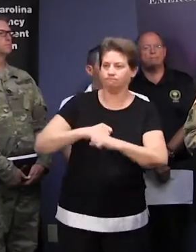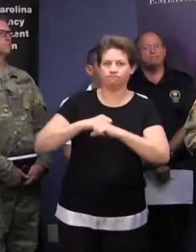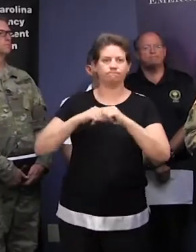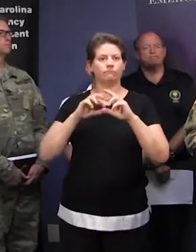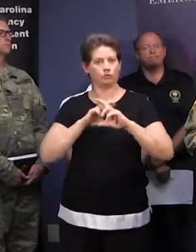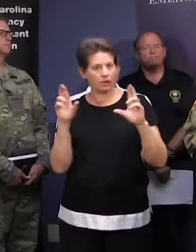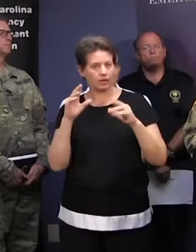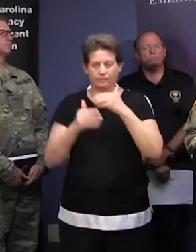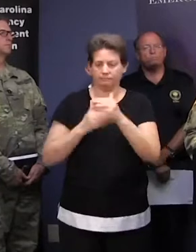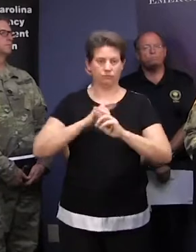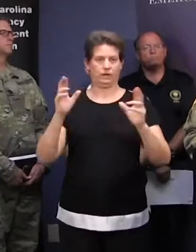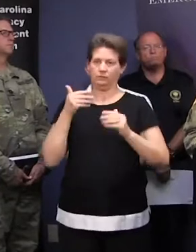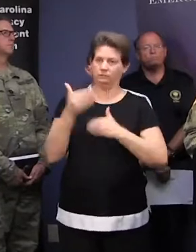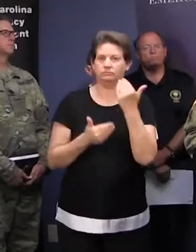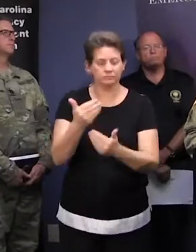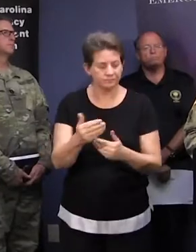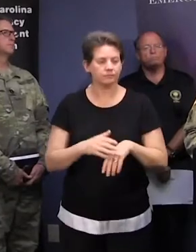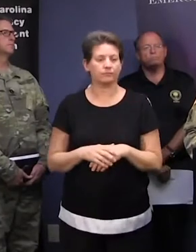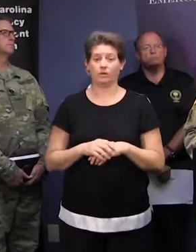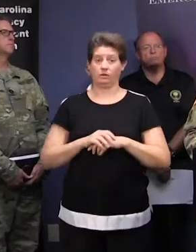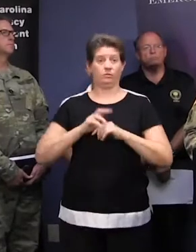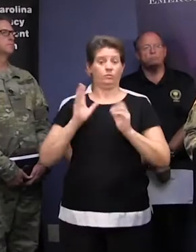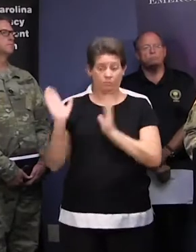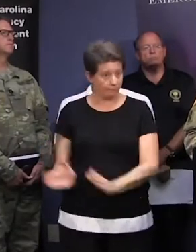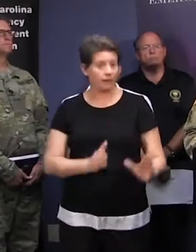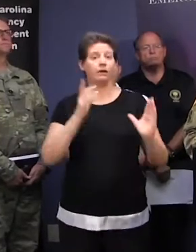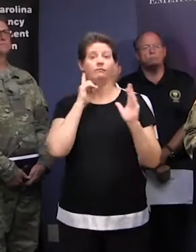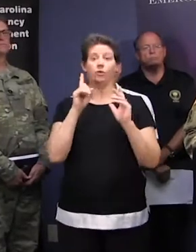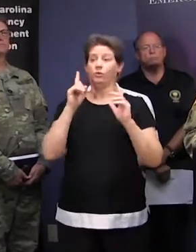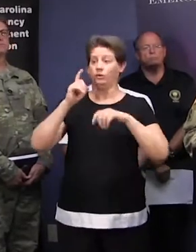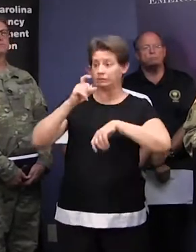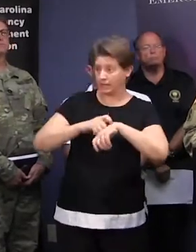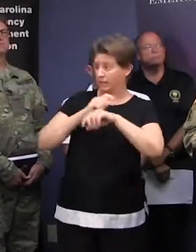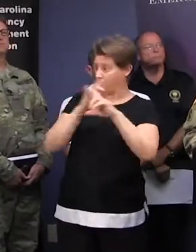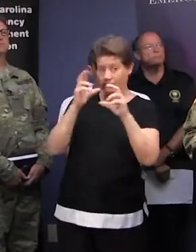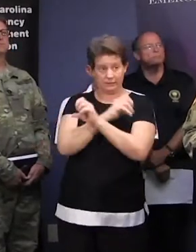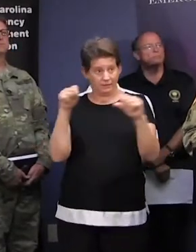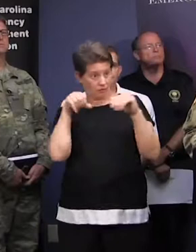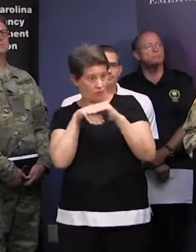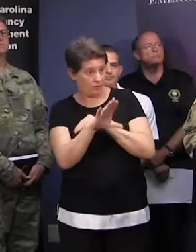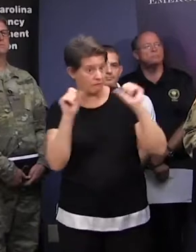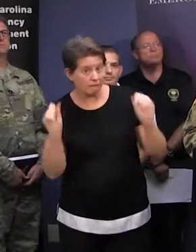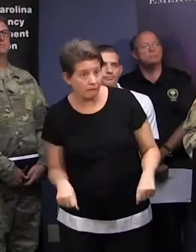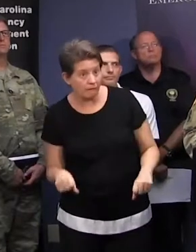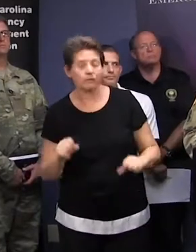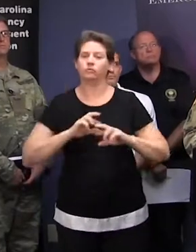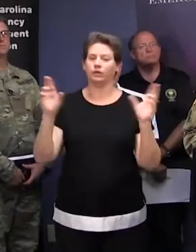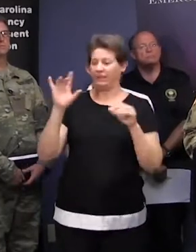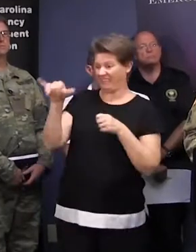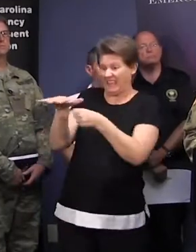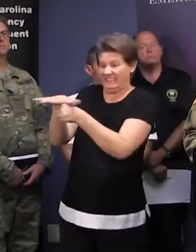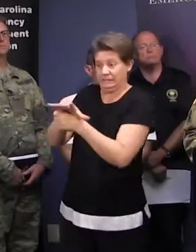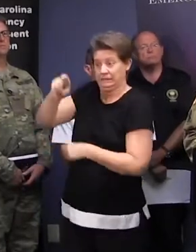prepared to support re-entry. We'll be prepared to respond to needs of isolated